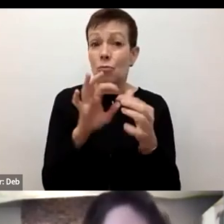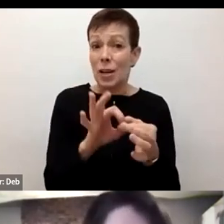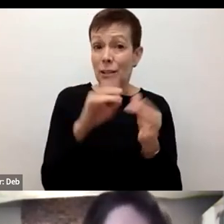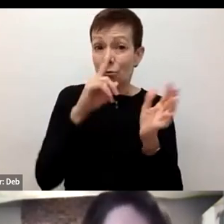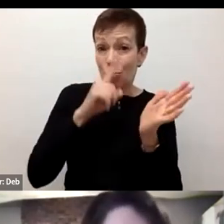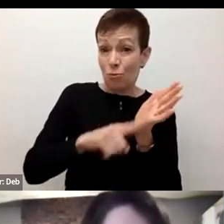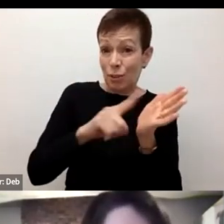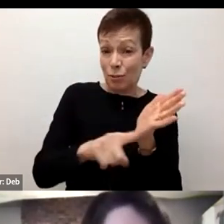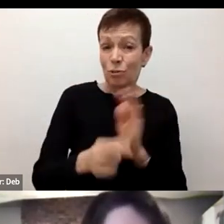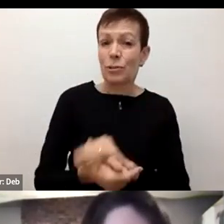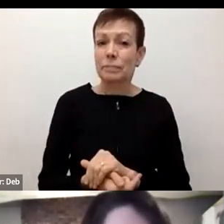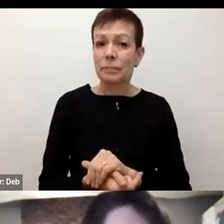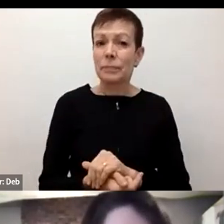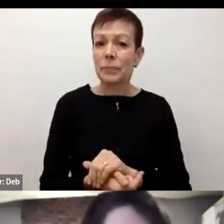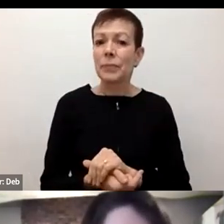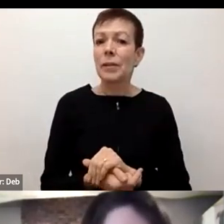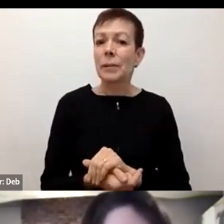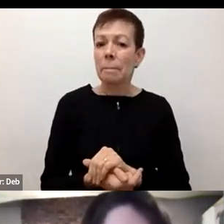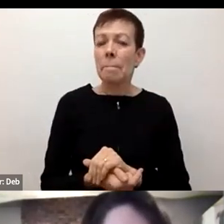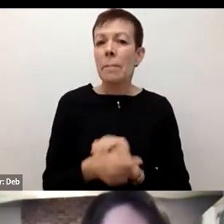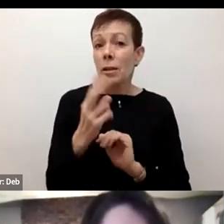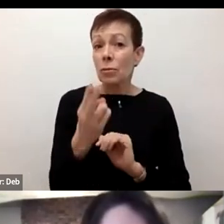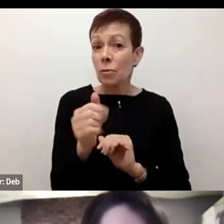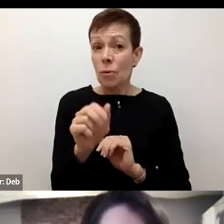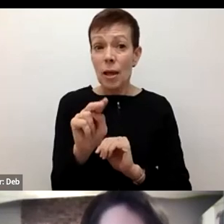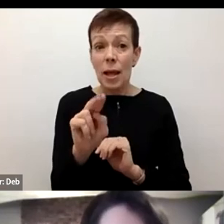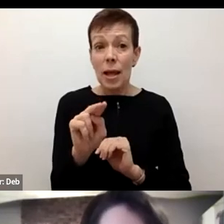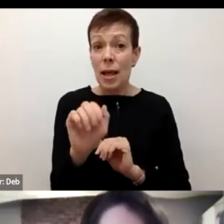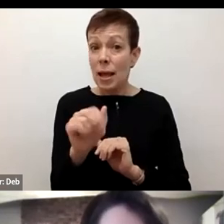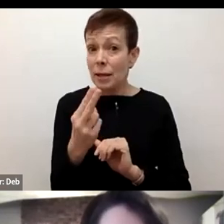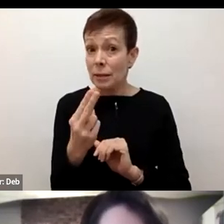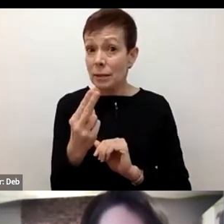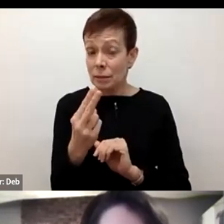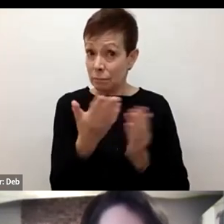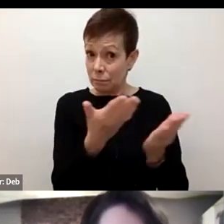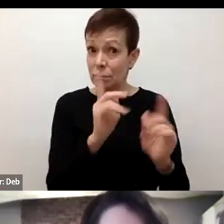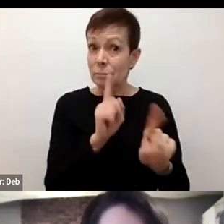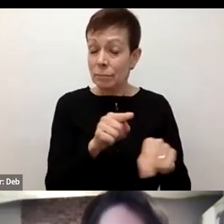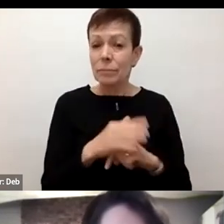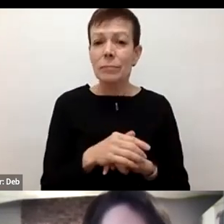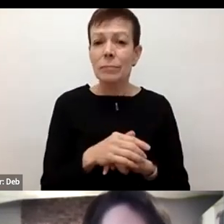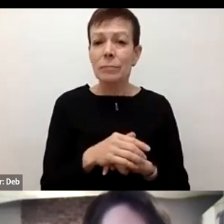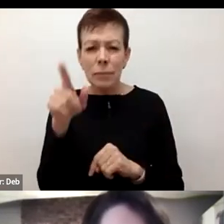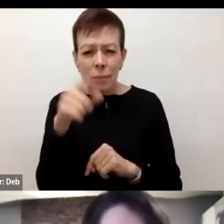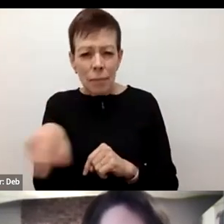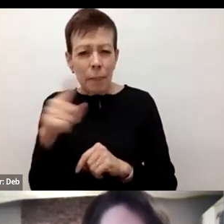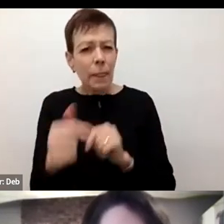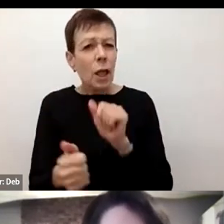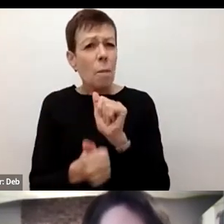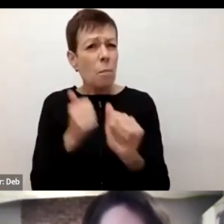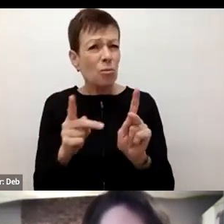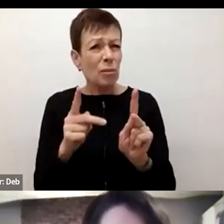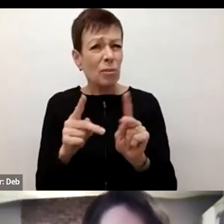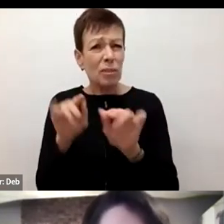report. So again, I'll direct this to Hannah. The first question is, so are most of these people detained just because they